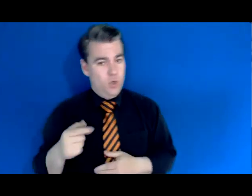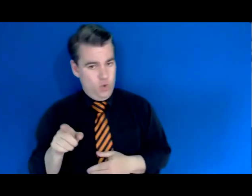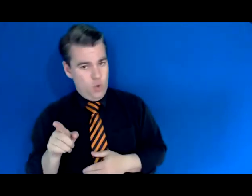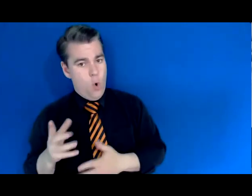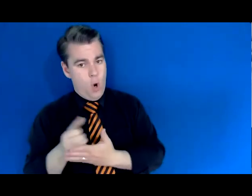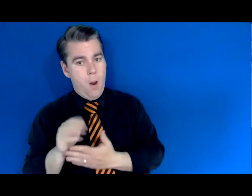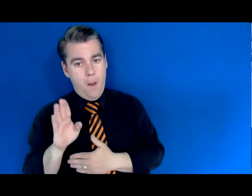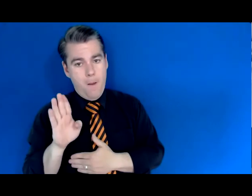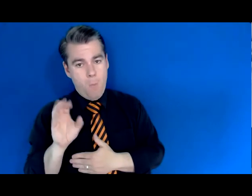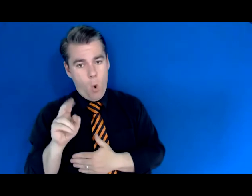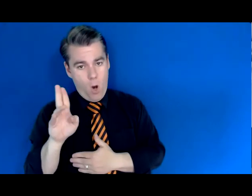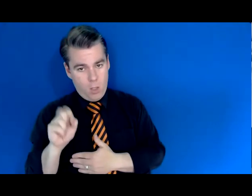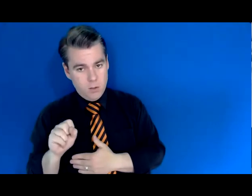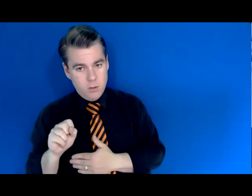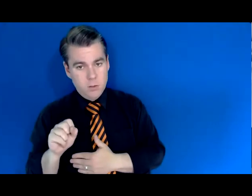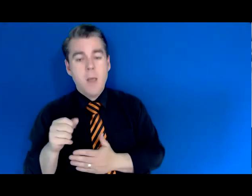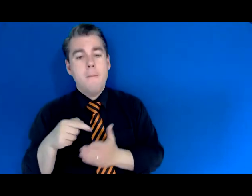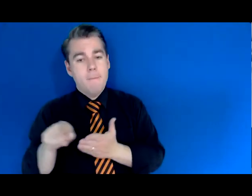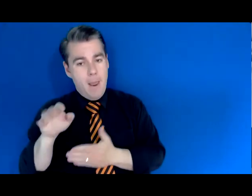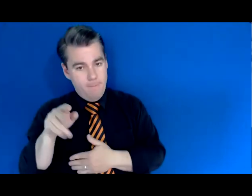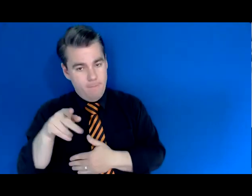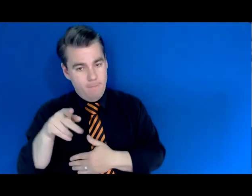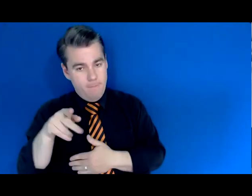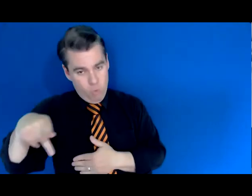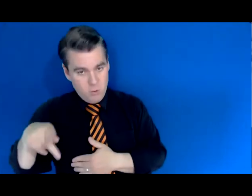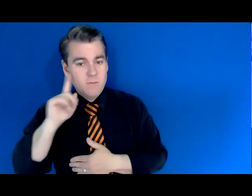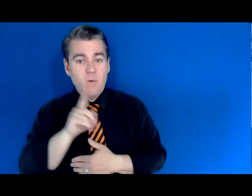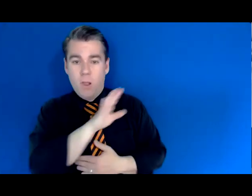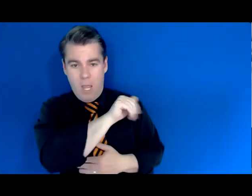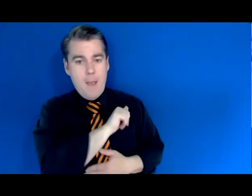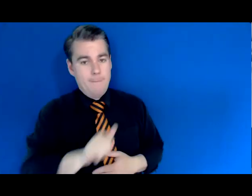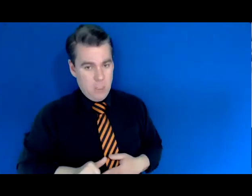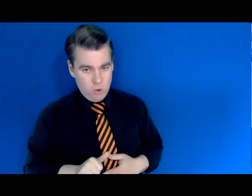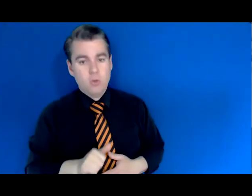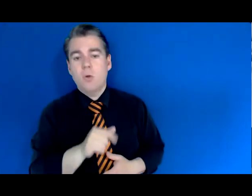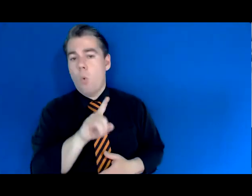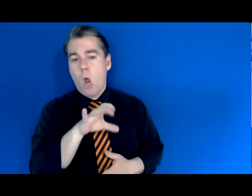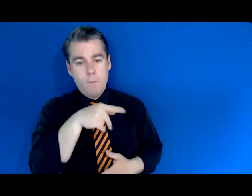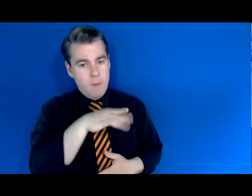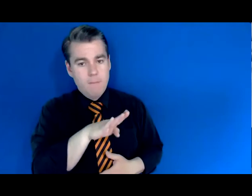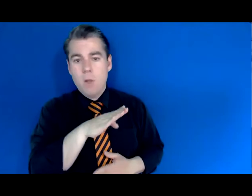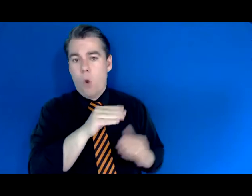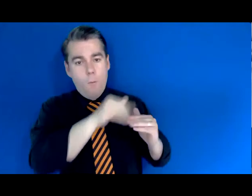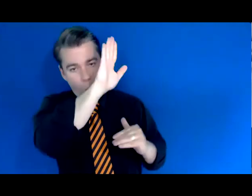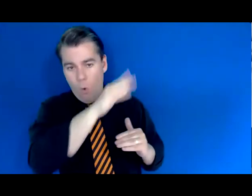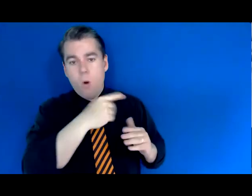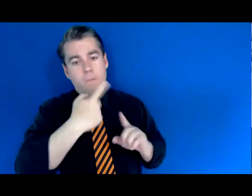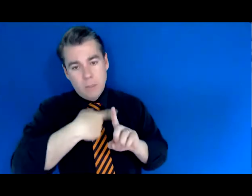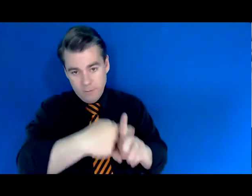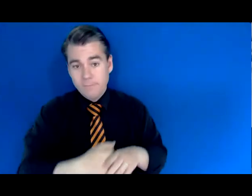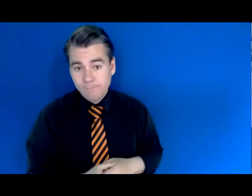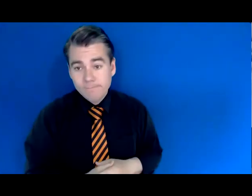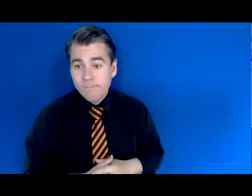off of your ambassadors who purchase a hundred PV or more each month. So